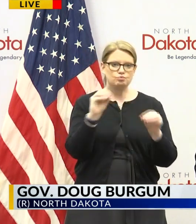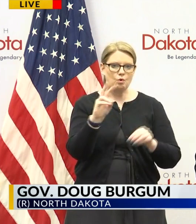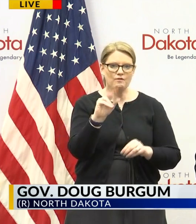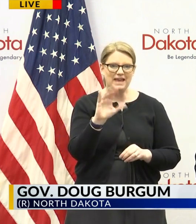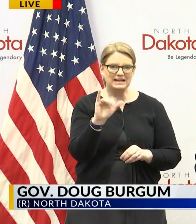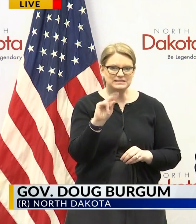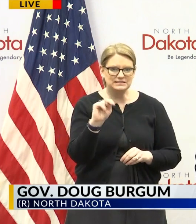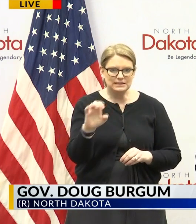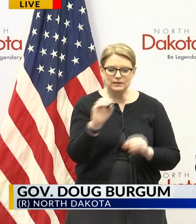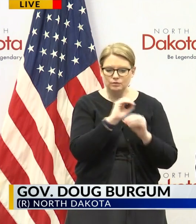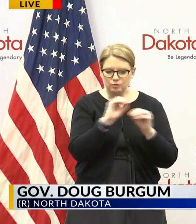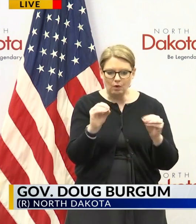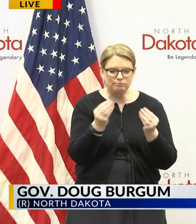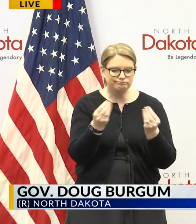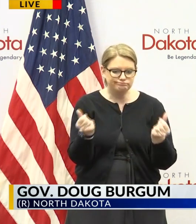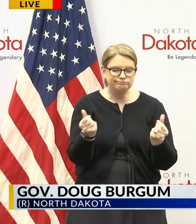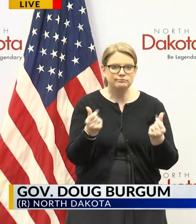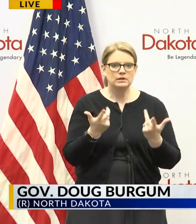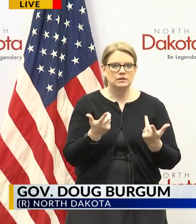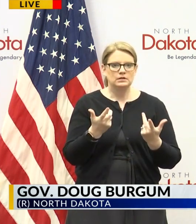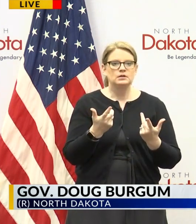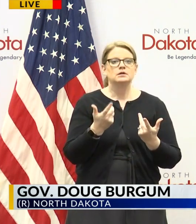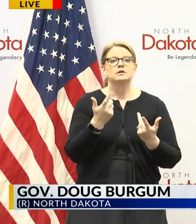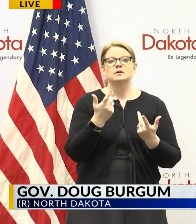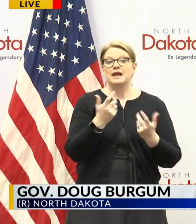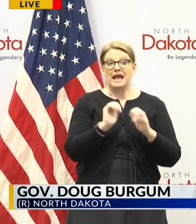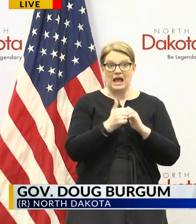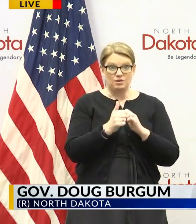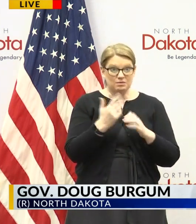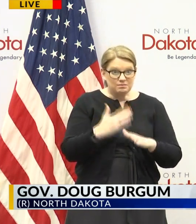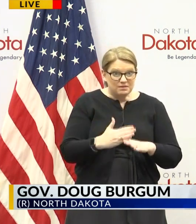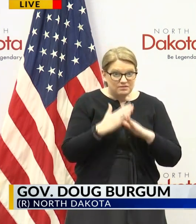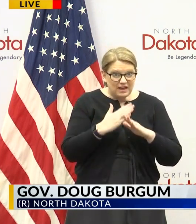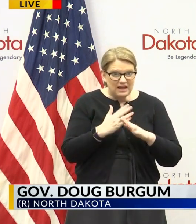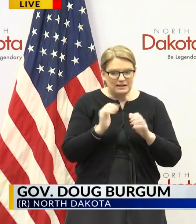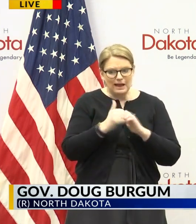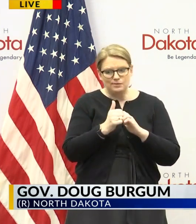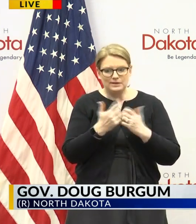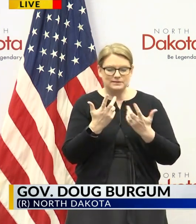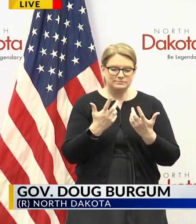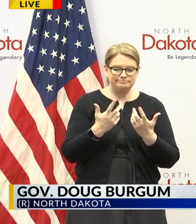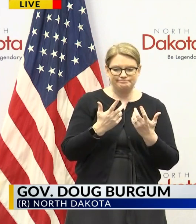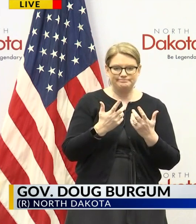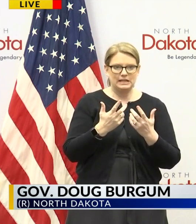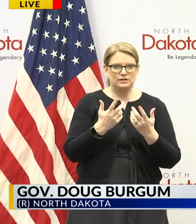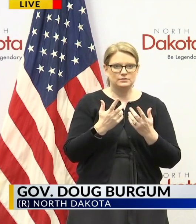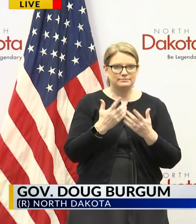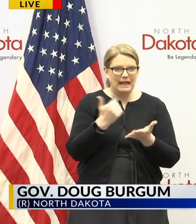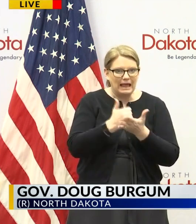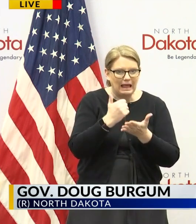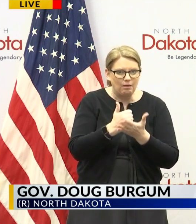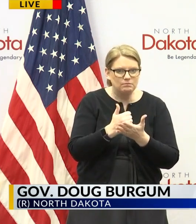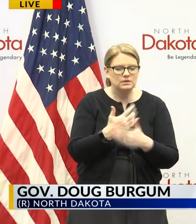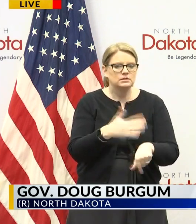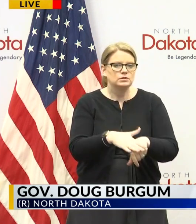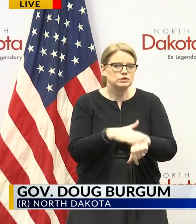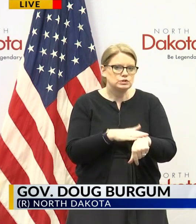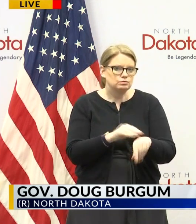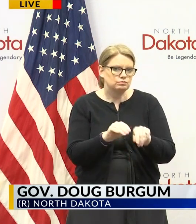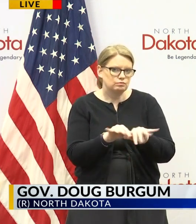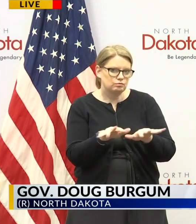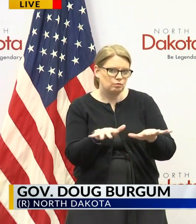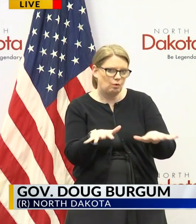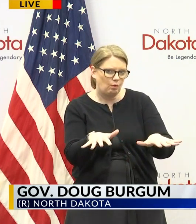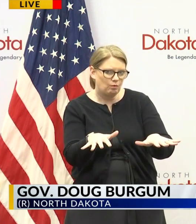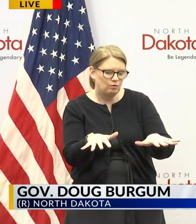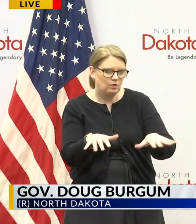best way for us to approach this is to slow the the rate of transmission and while we cannot change the